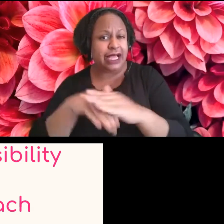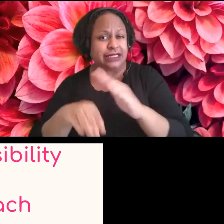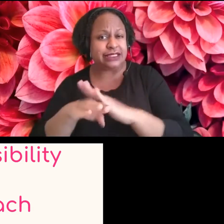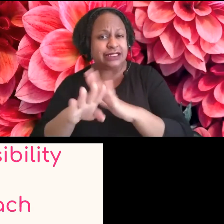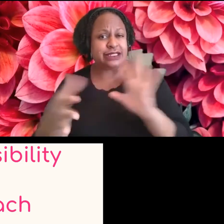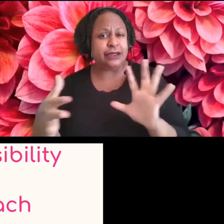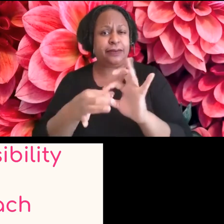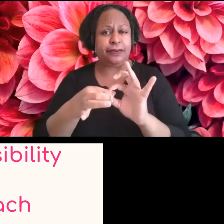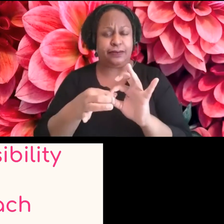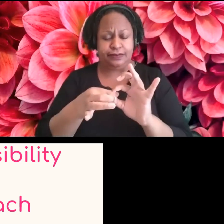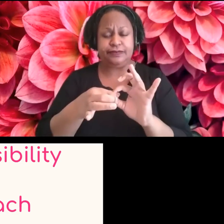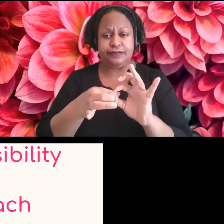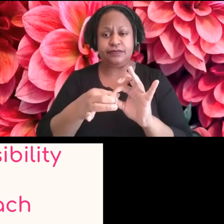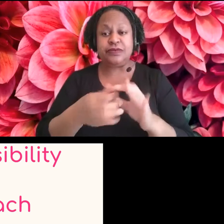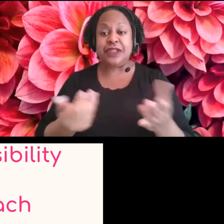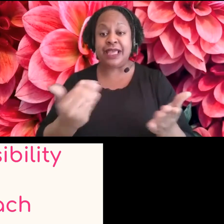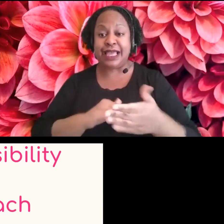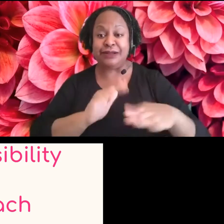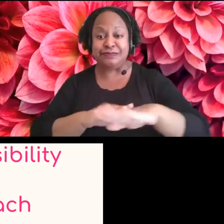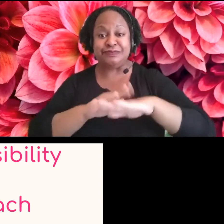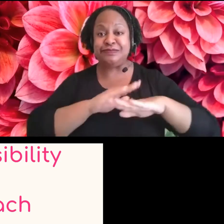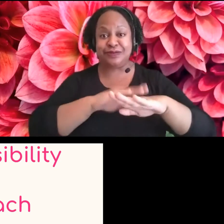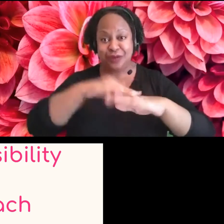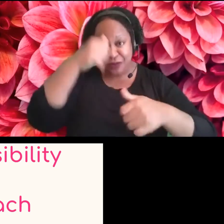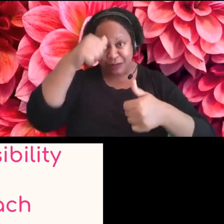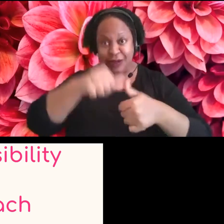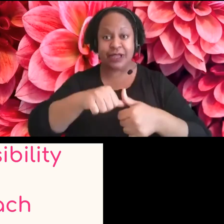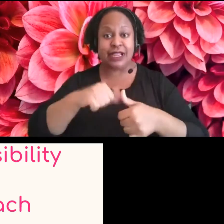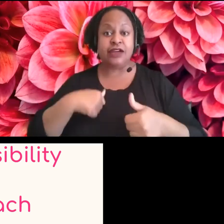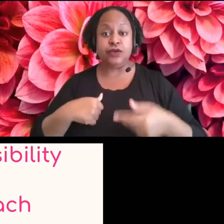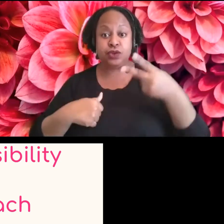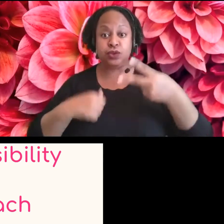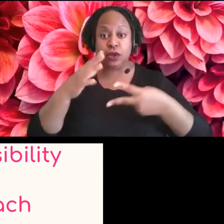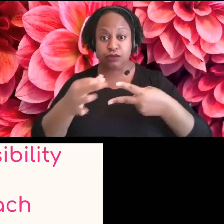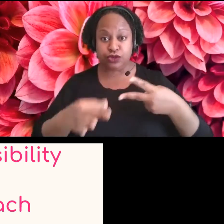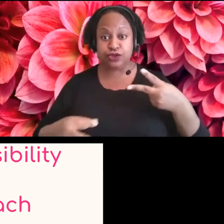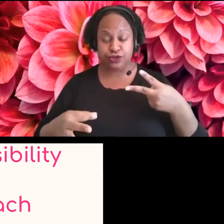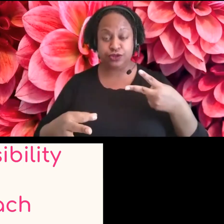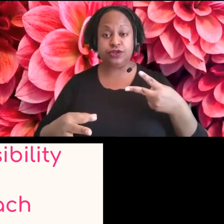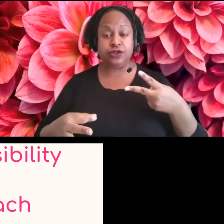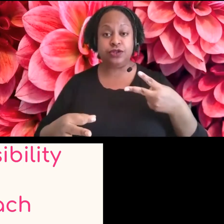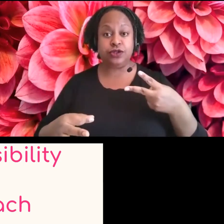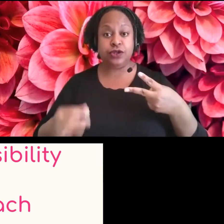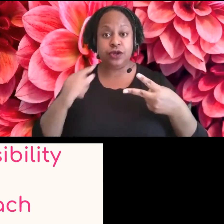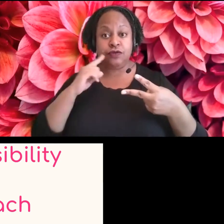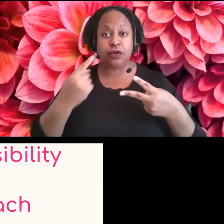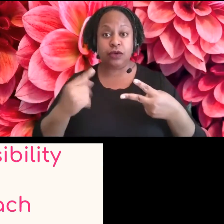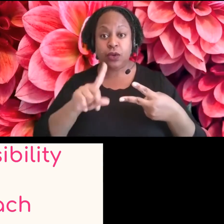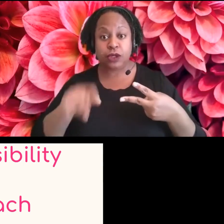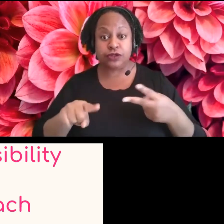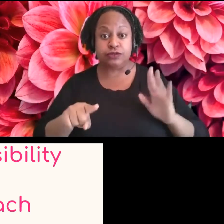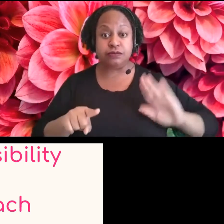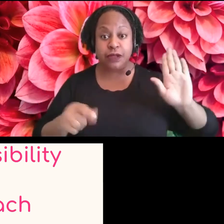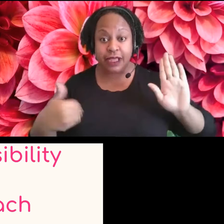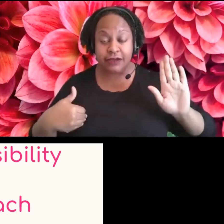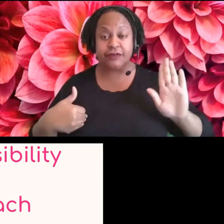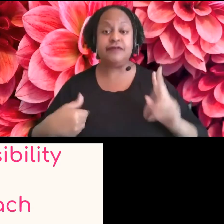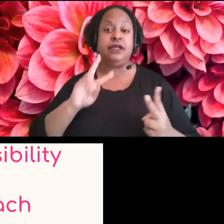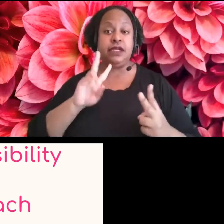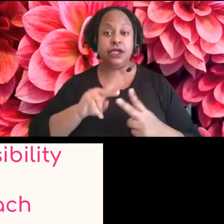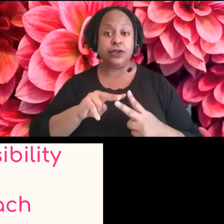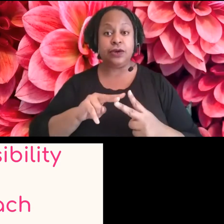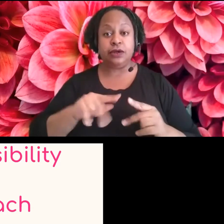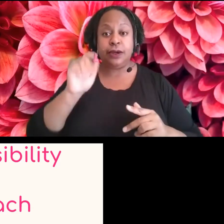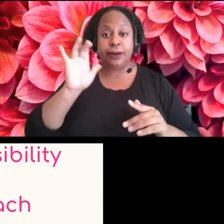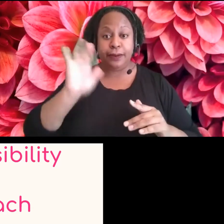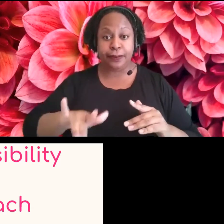and I want to remind again, just for one more time is there's two options for raise, uh, for raising questions, which is either you can use